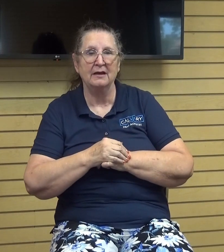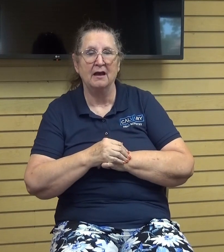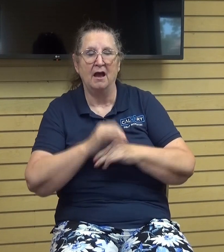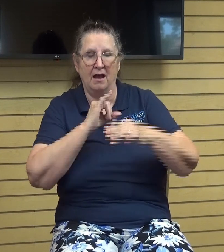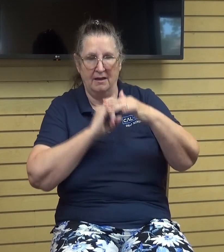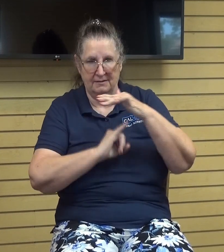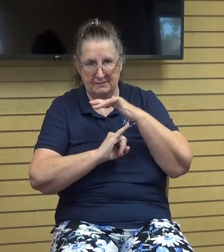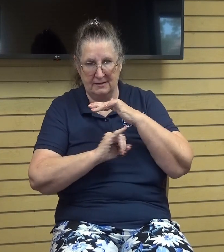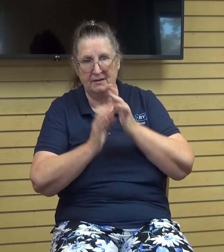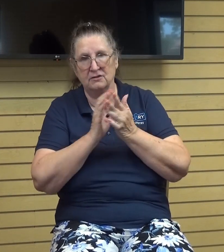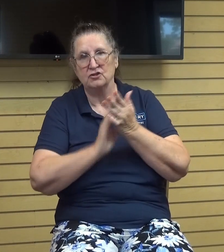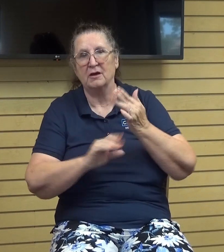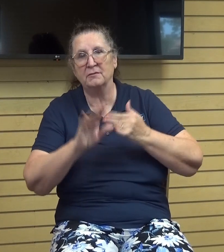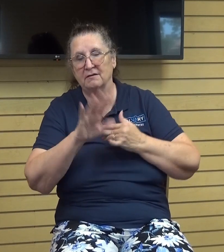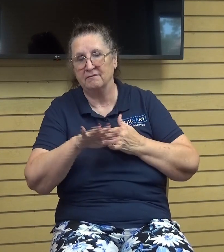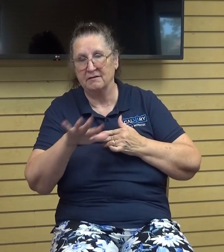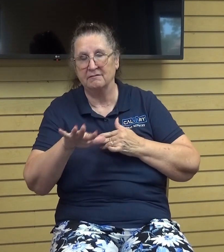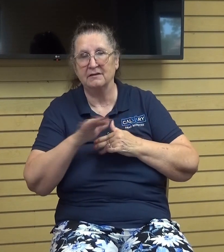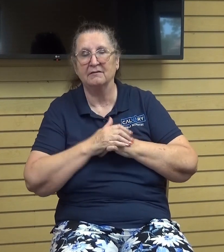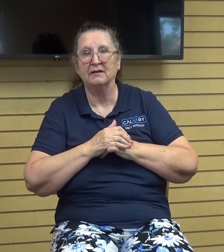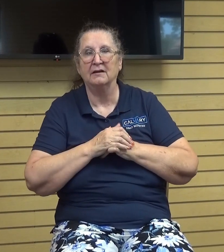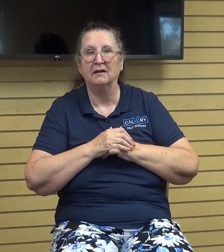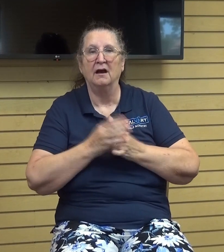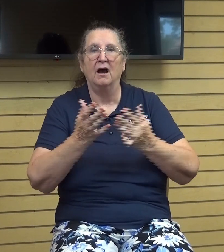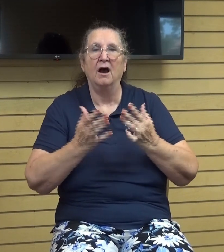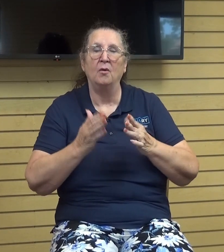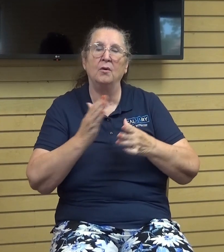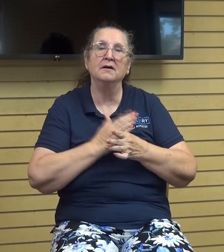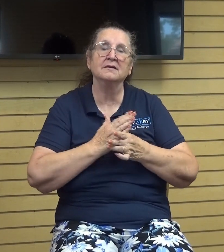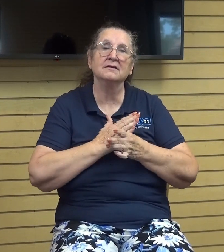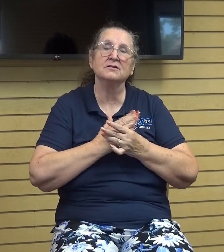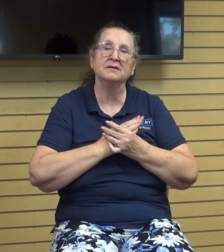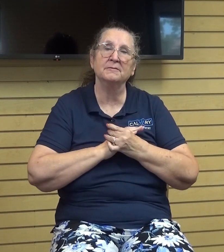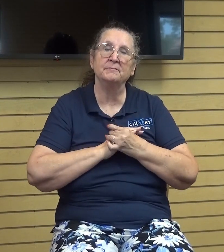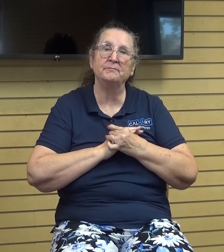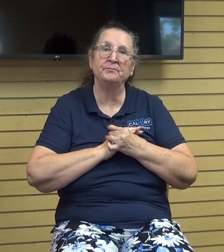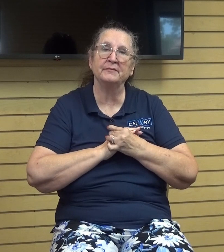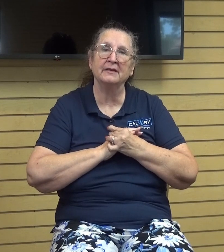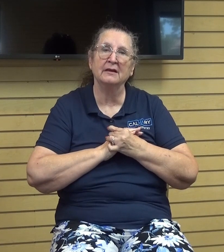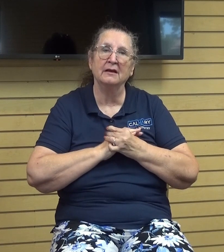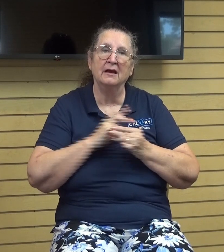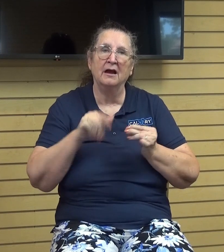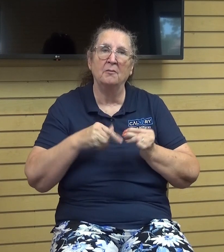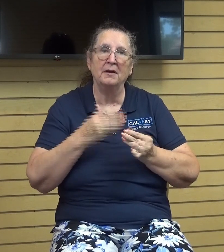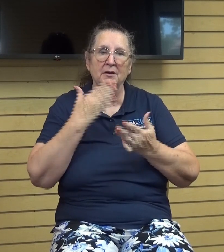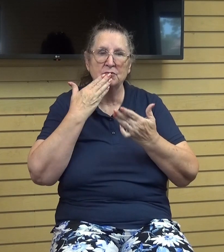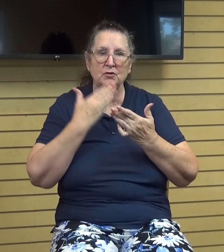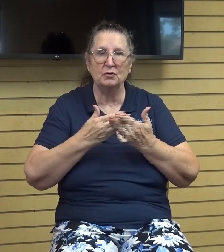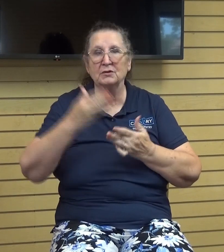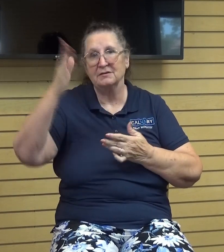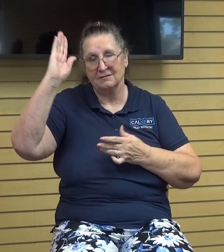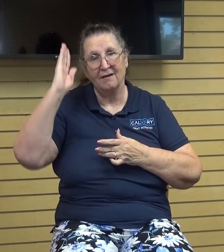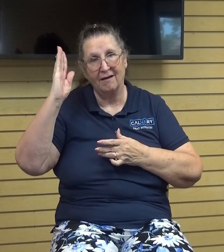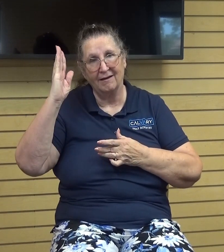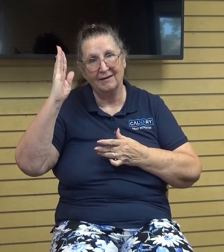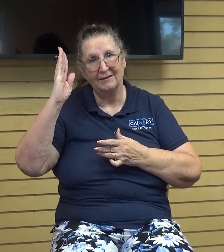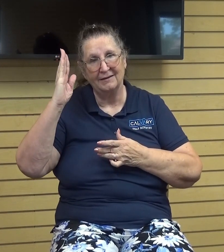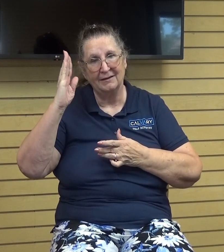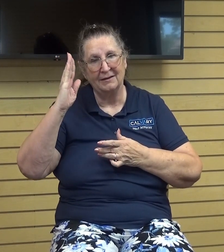chapter 55 and i just want to share um about the goodness of the lord so we just us ladies